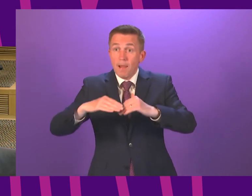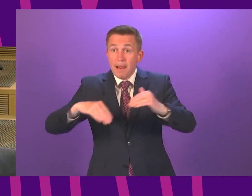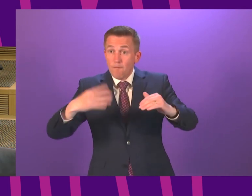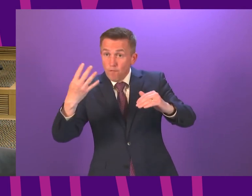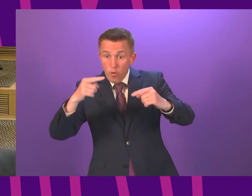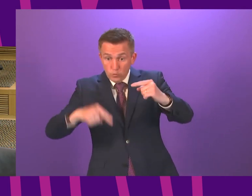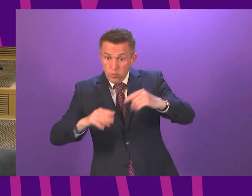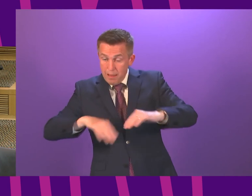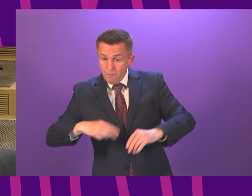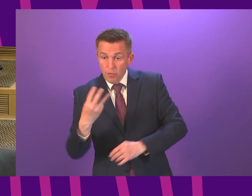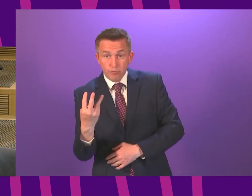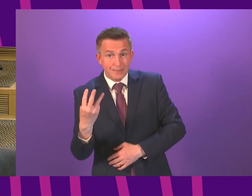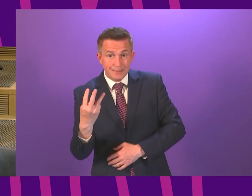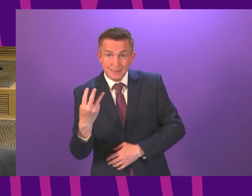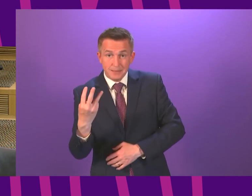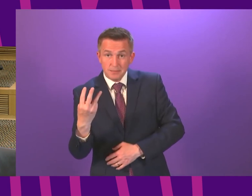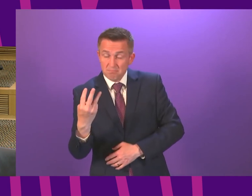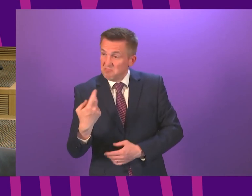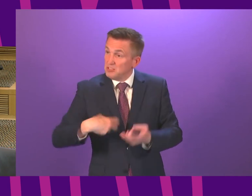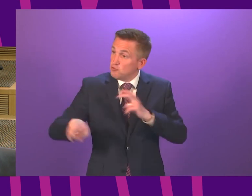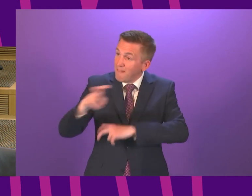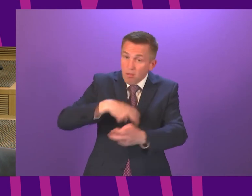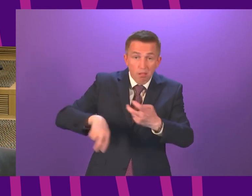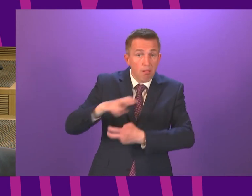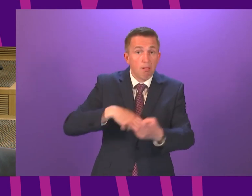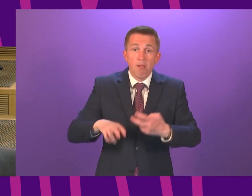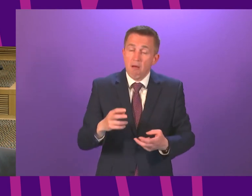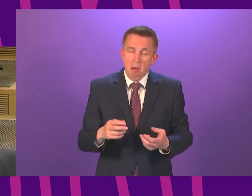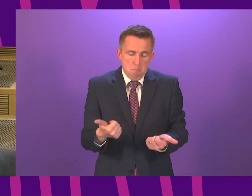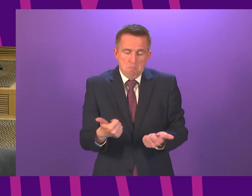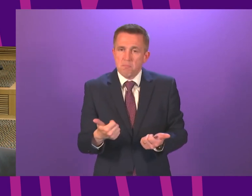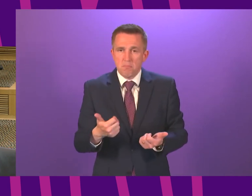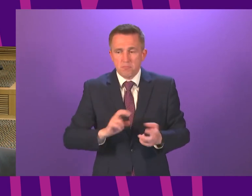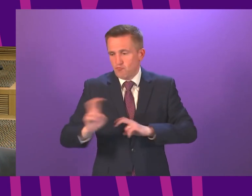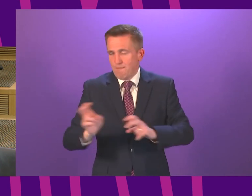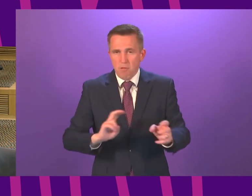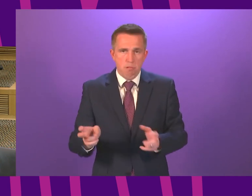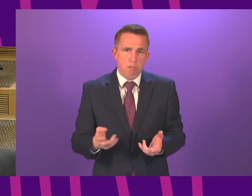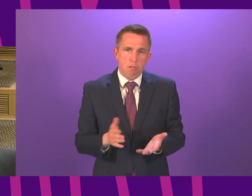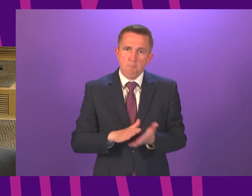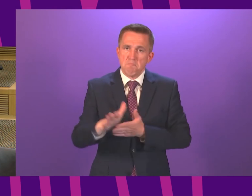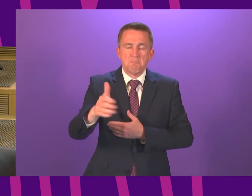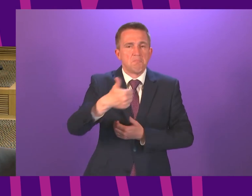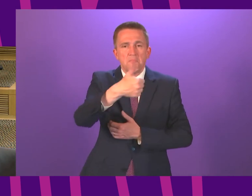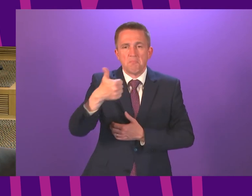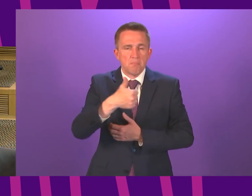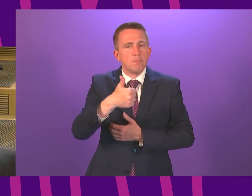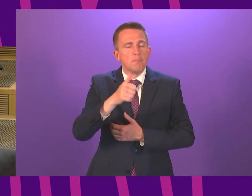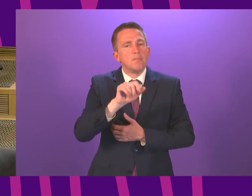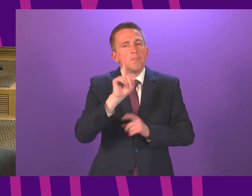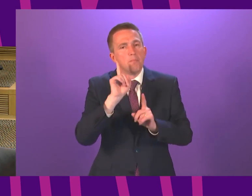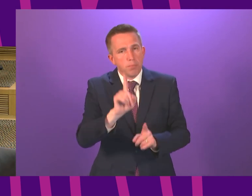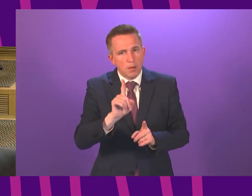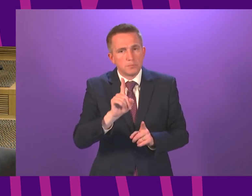Level 3 and that means that people are able to travel freely but it also means that as we give people